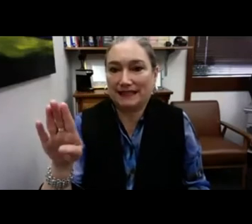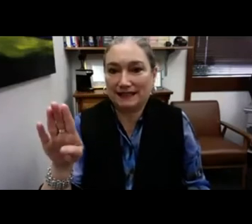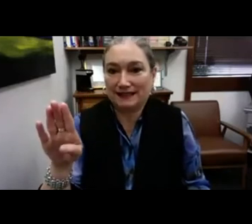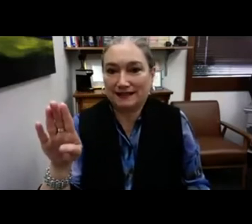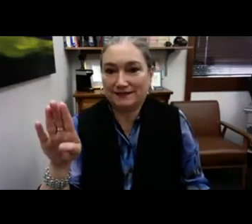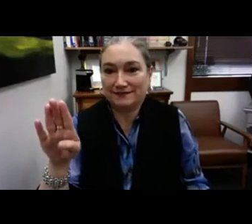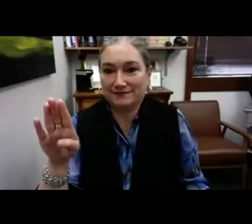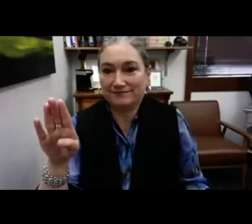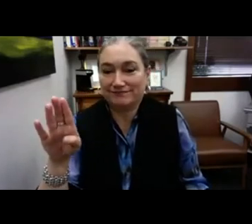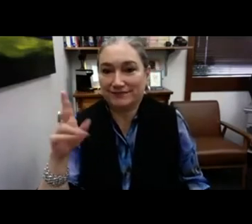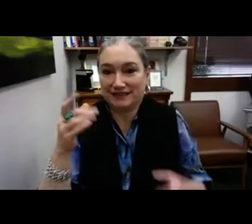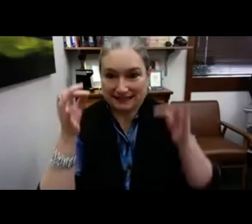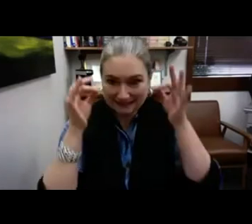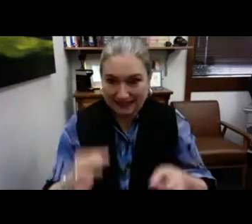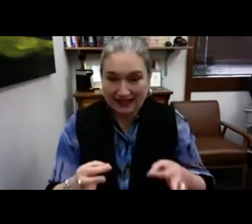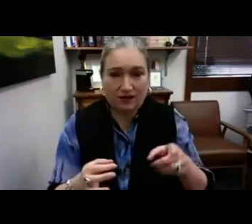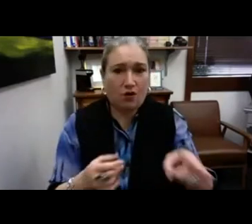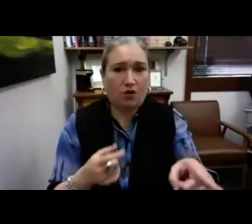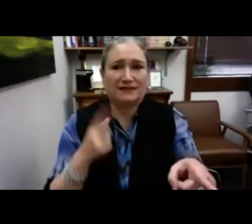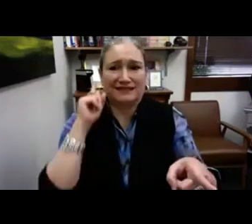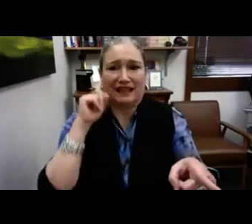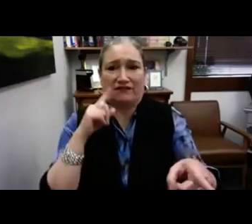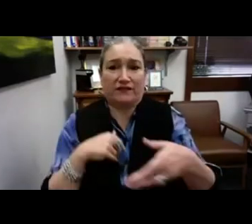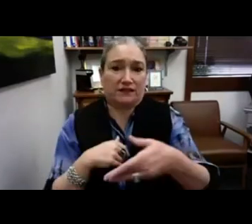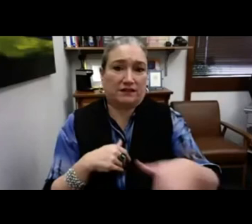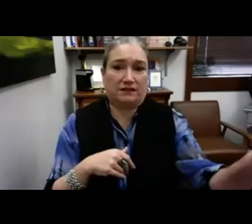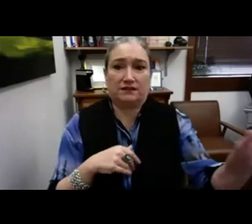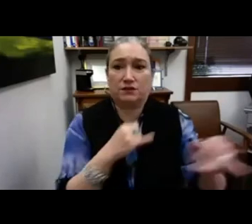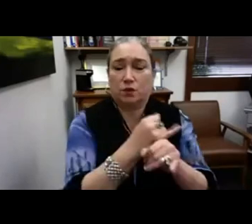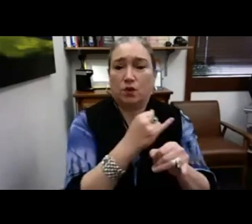This is called Scales of DB is the name of this artwork.